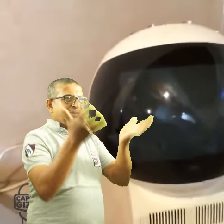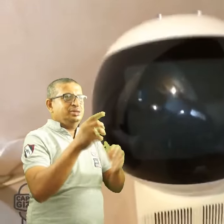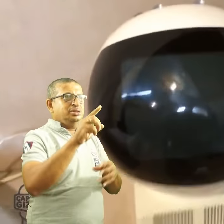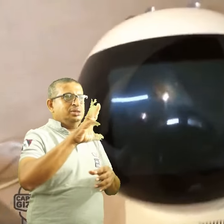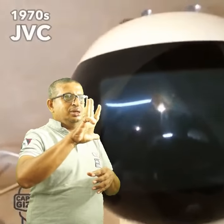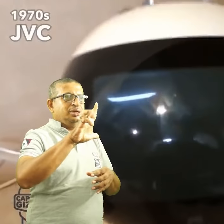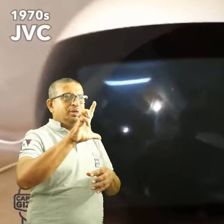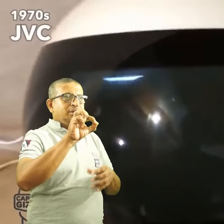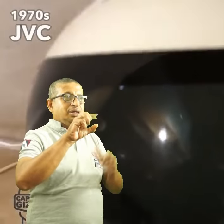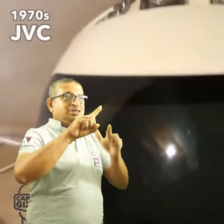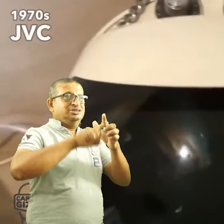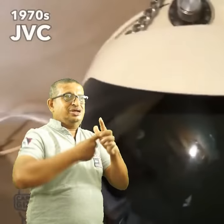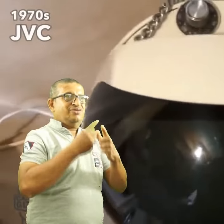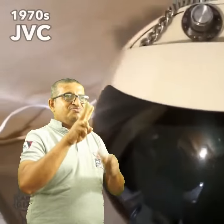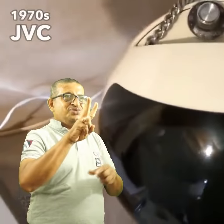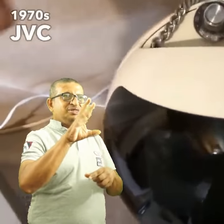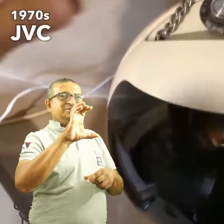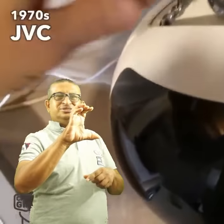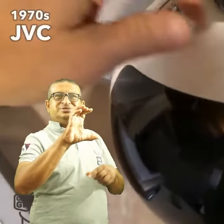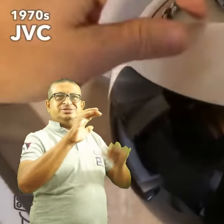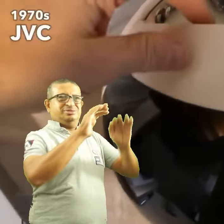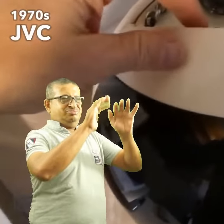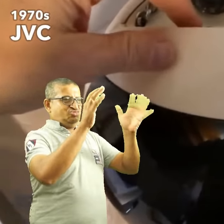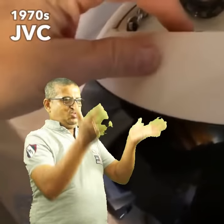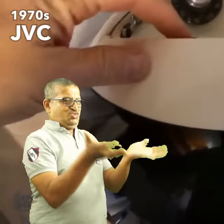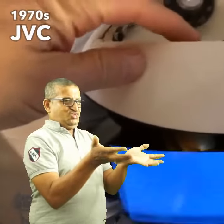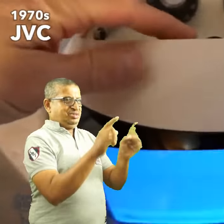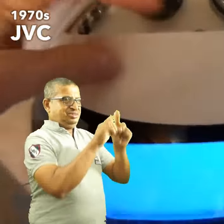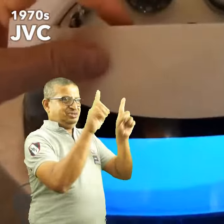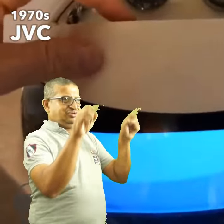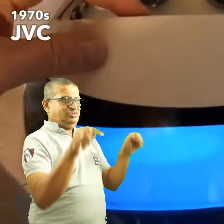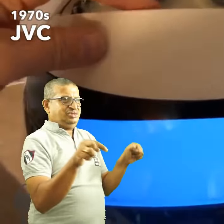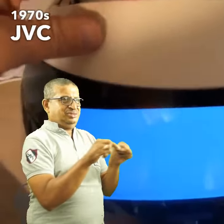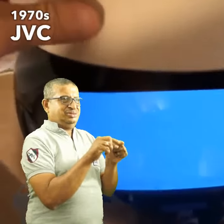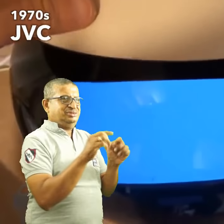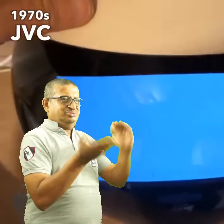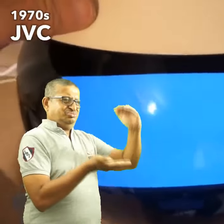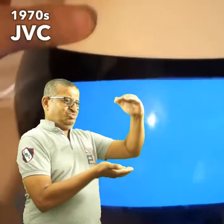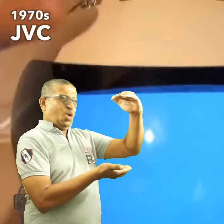The futuristic televisions, which implemented curvy design patterns.